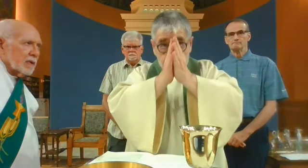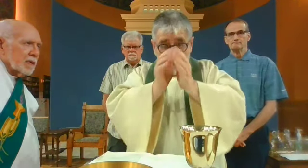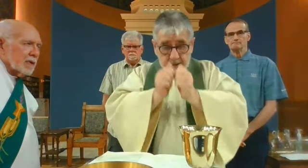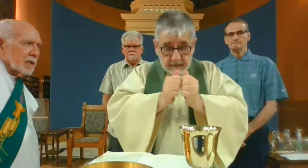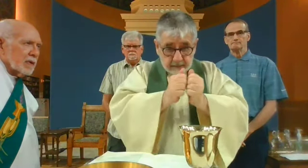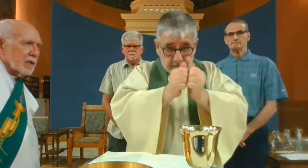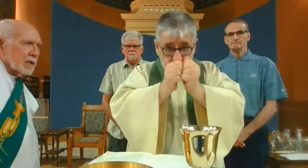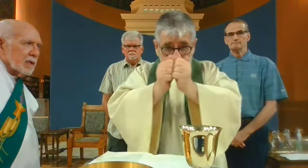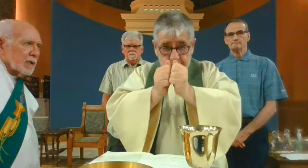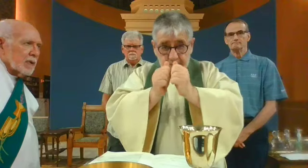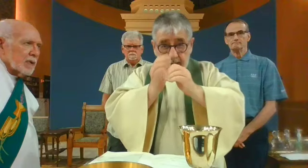Humbly we pray